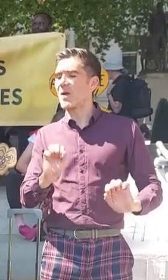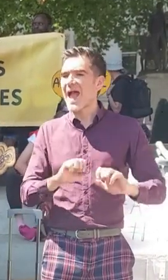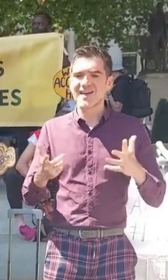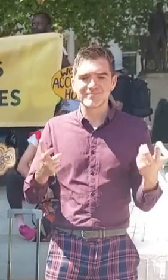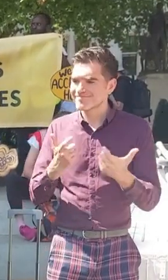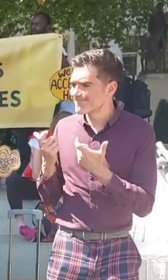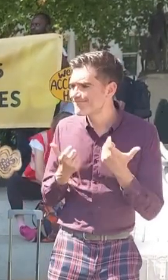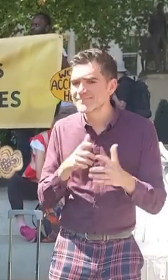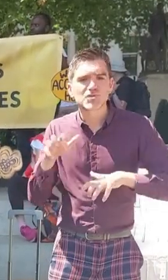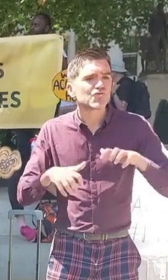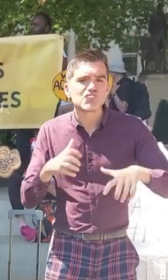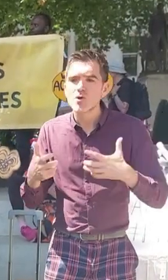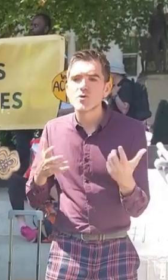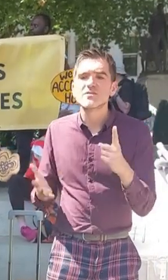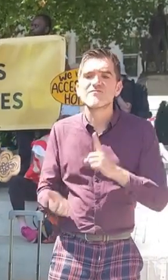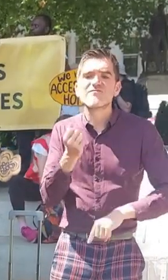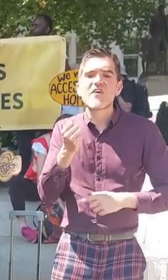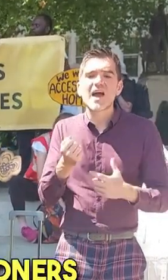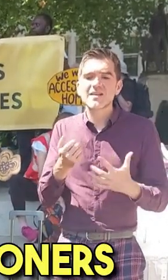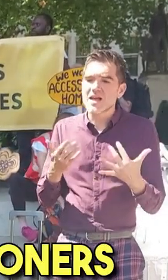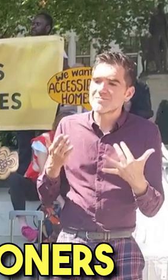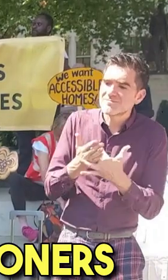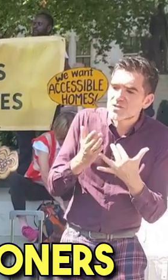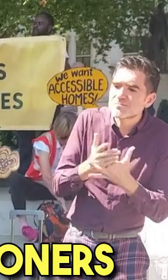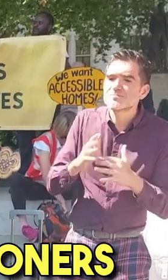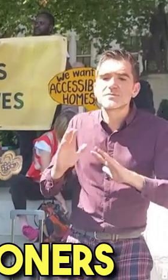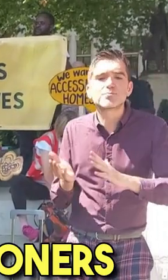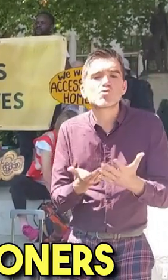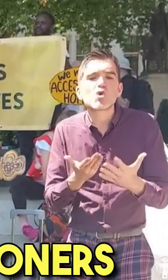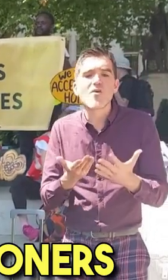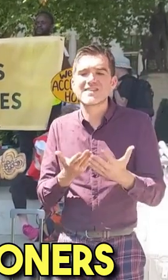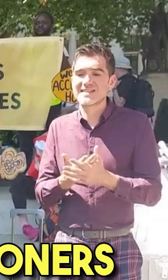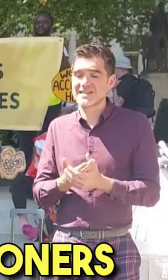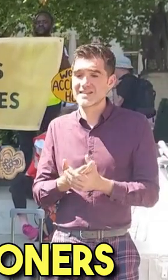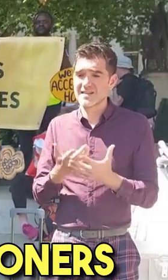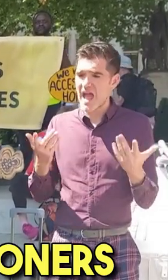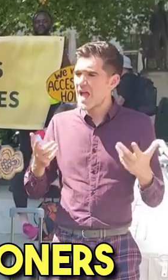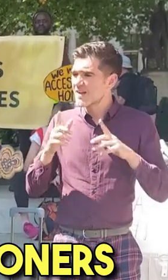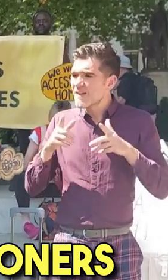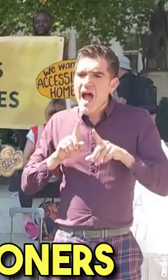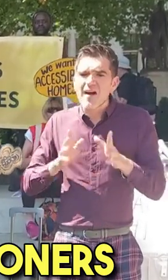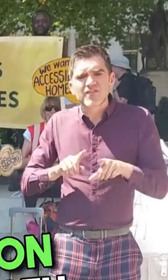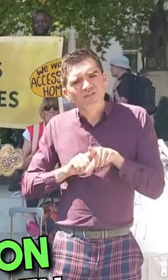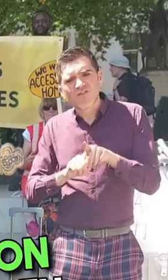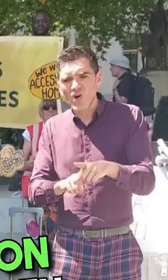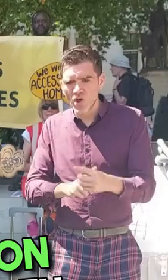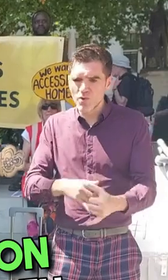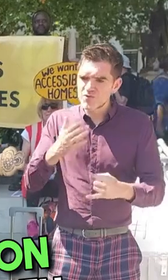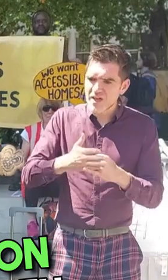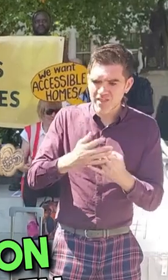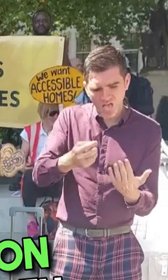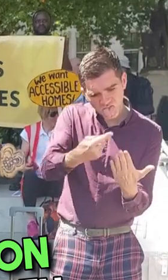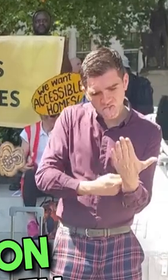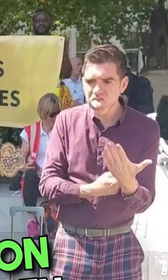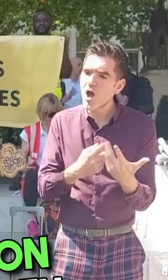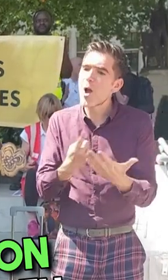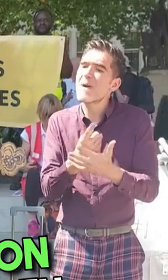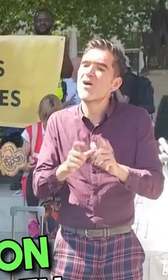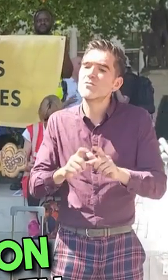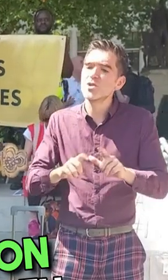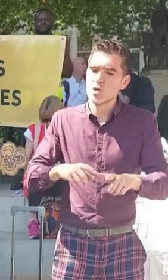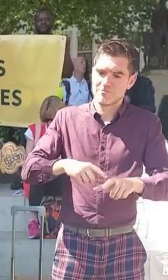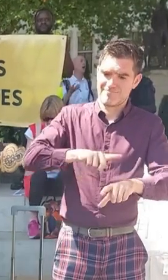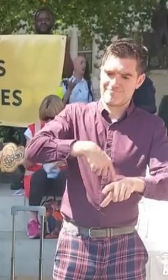services that are bound by commissioners' rigid deadlines in relation to length of stay